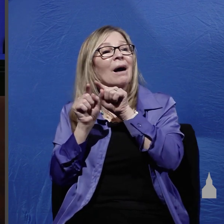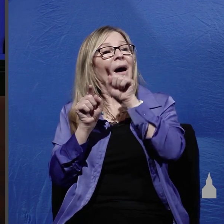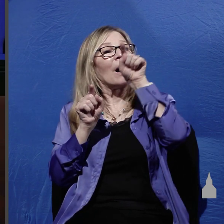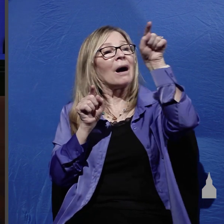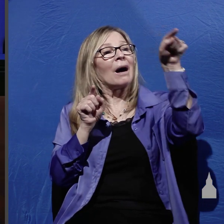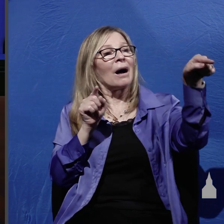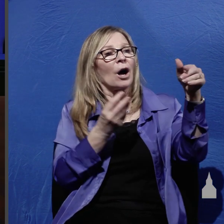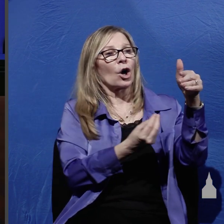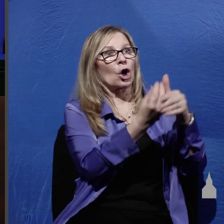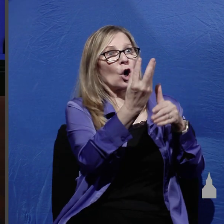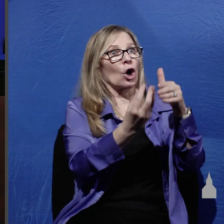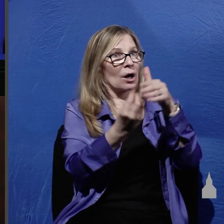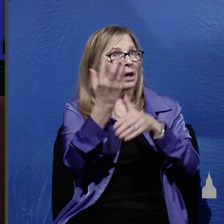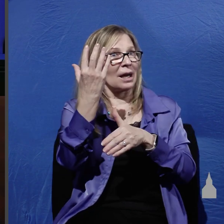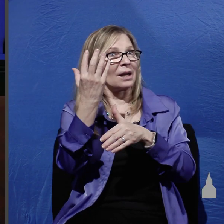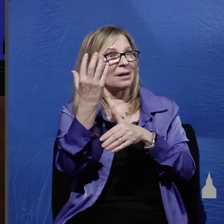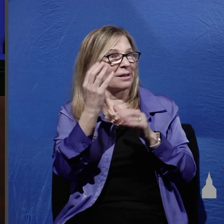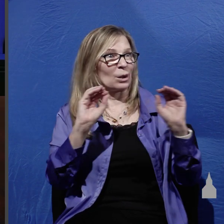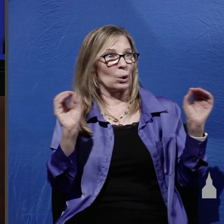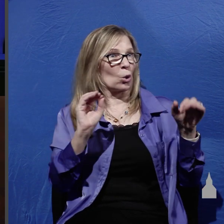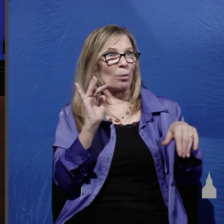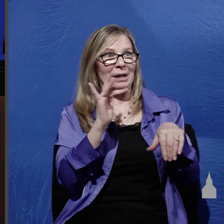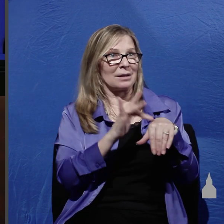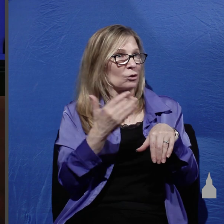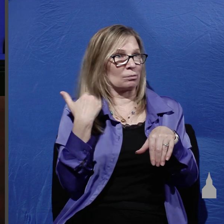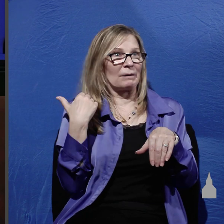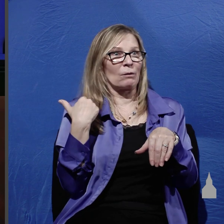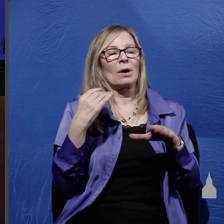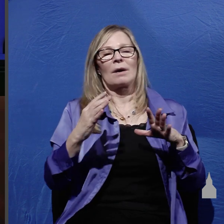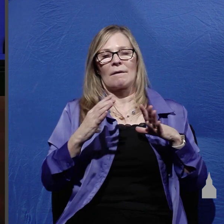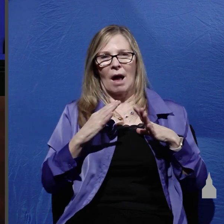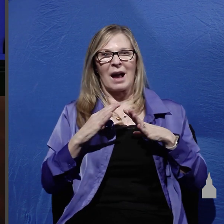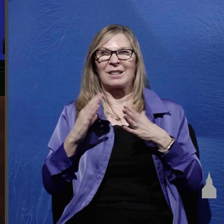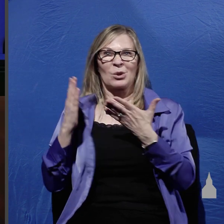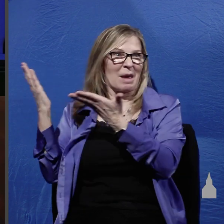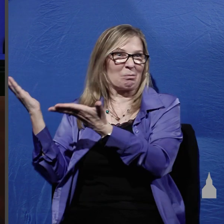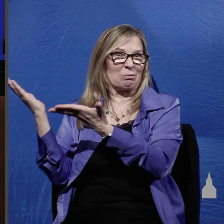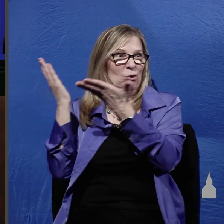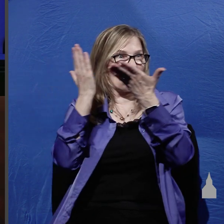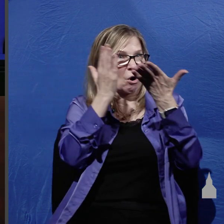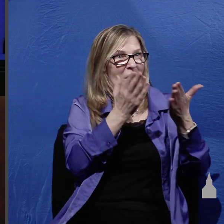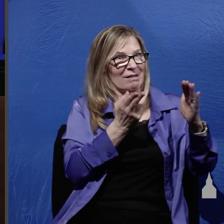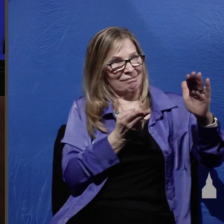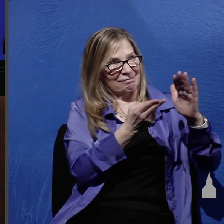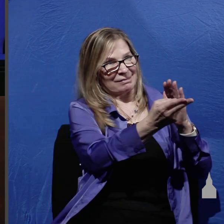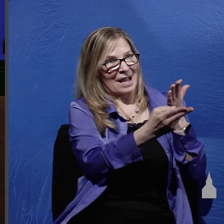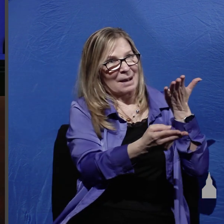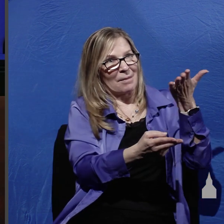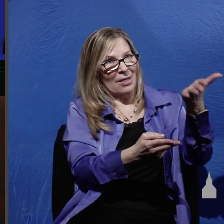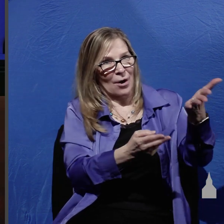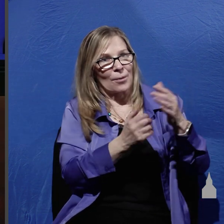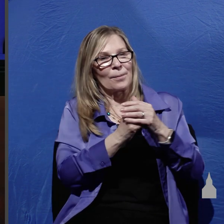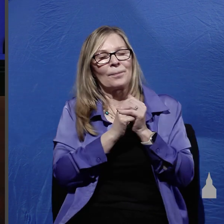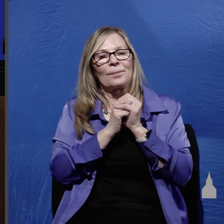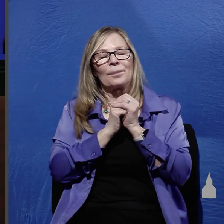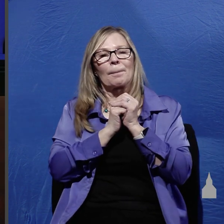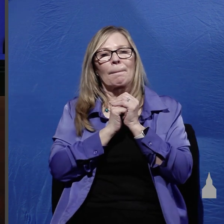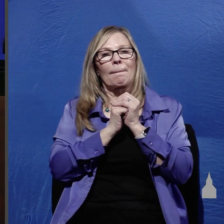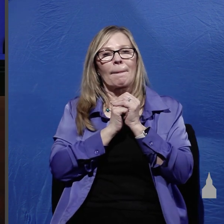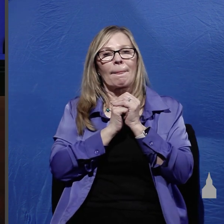because of the Jewish day of preparation since the tomb was nearby they laid Jesus there now according to what we read here Joseph